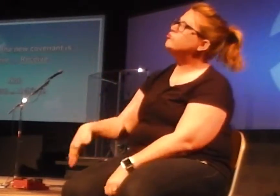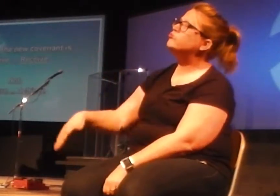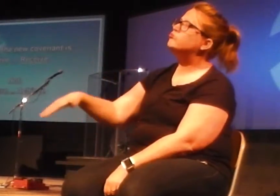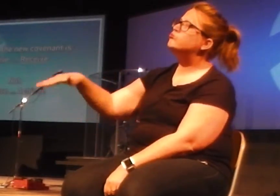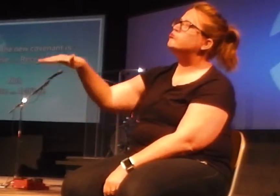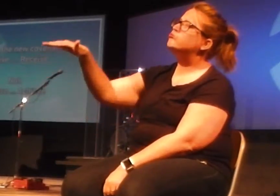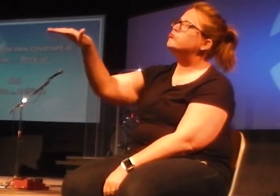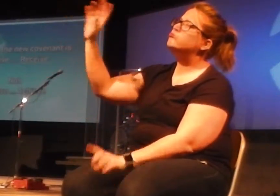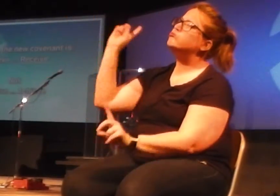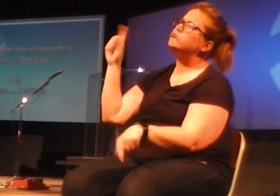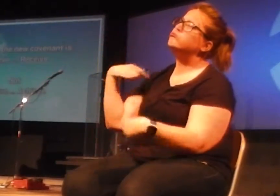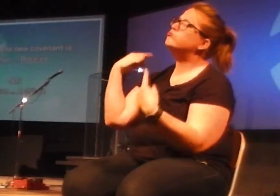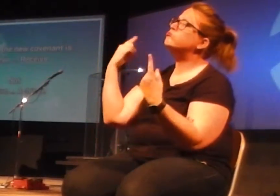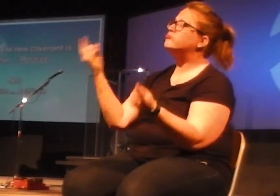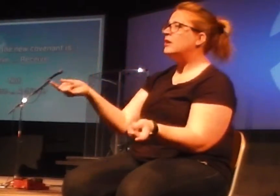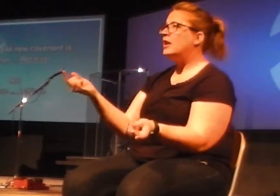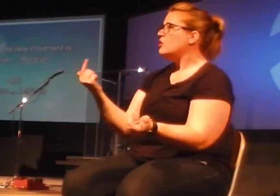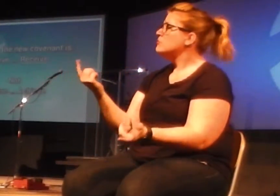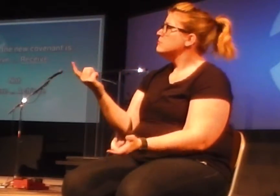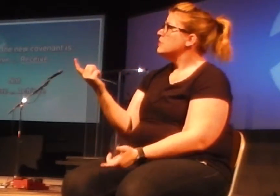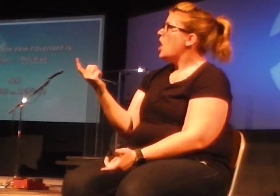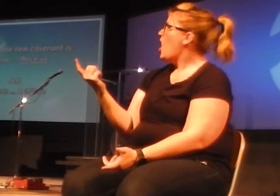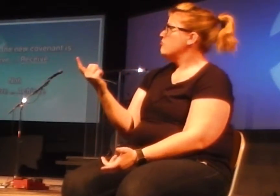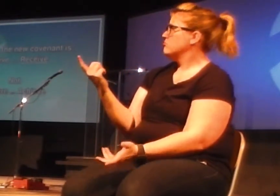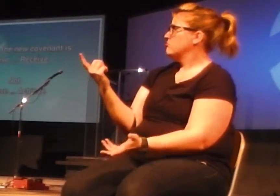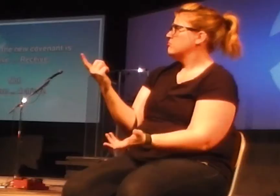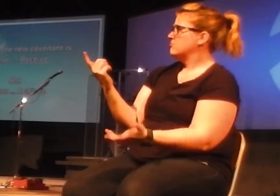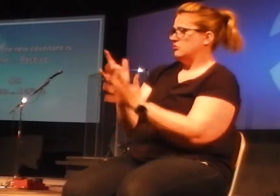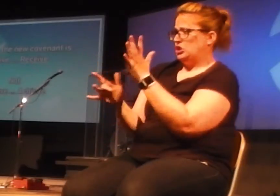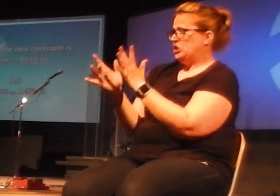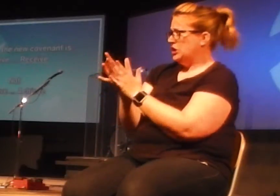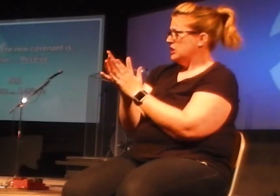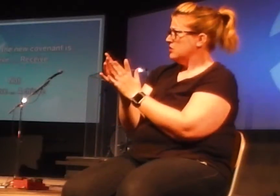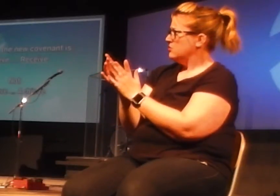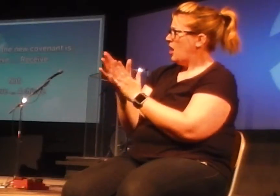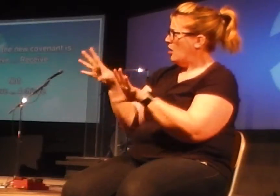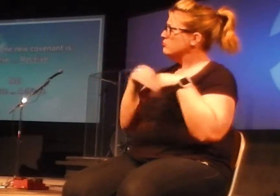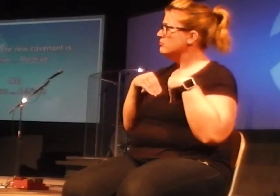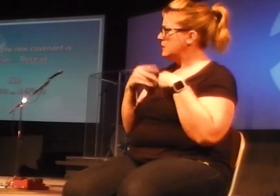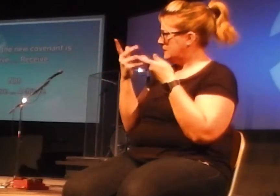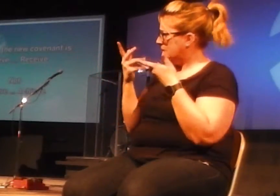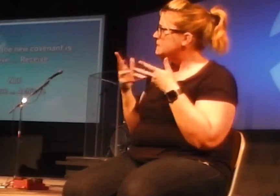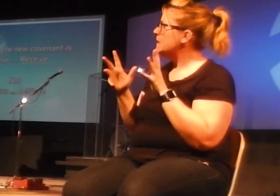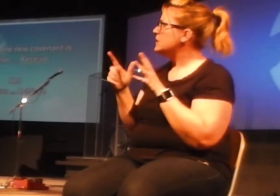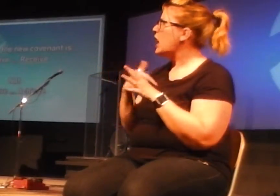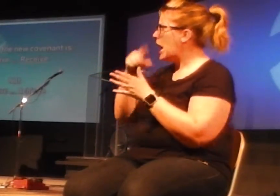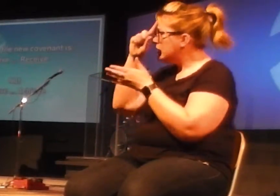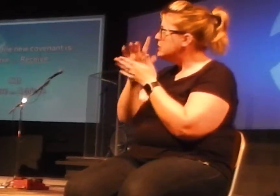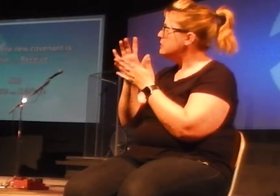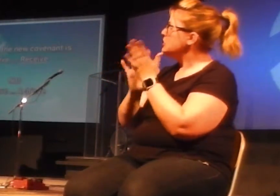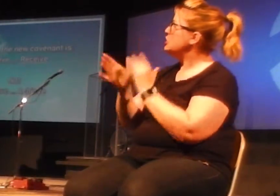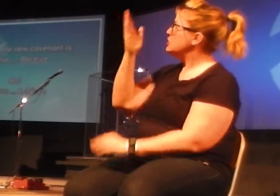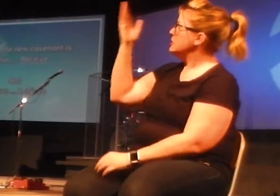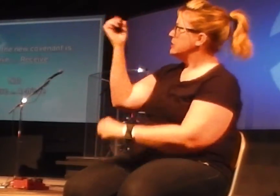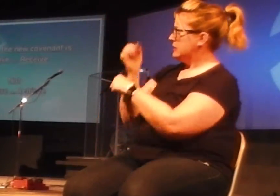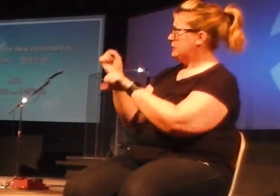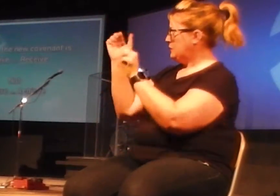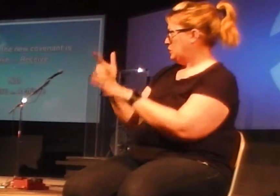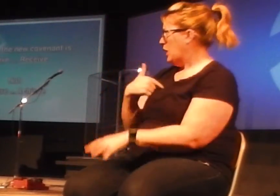come to a place in your life where you believe in the claims that Jesus made about himself. You believe in who Jesus is. It's the word